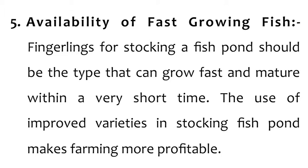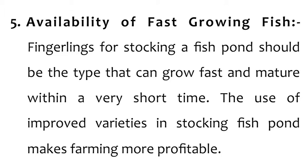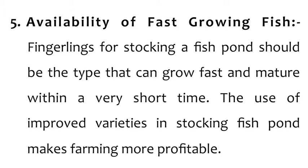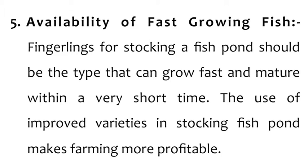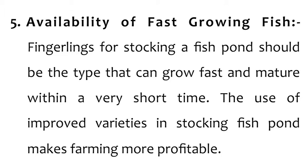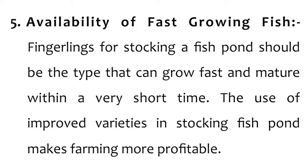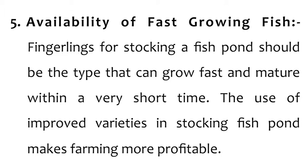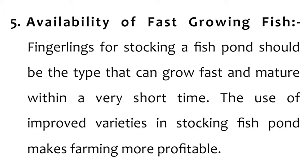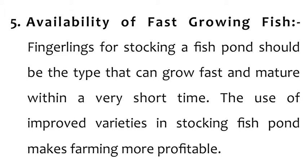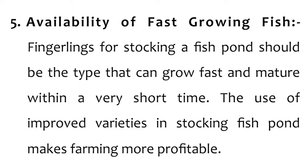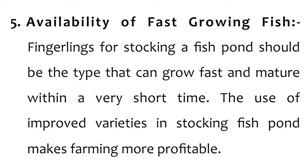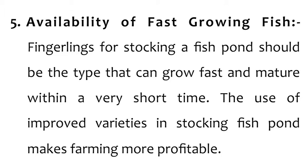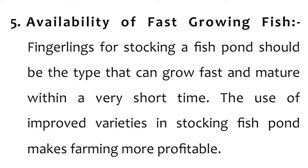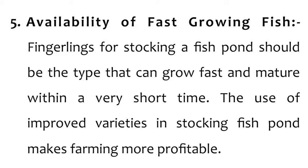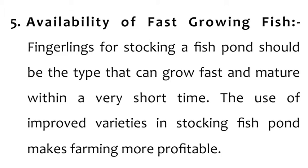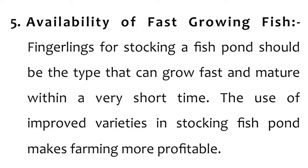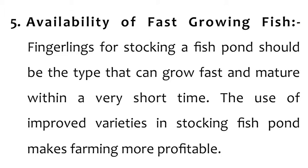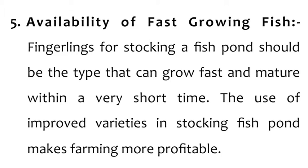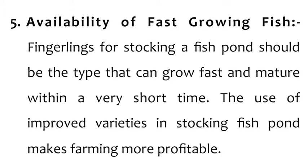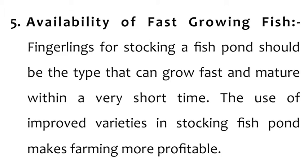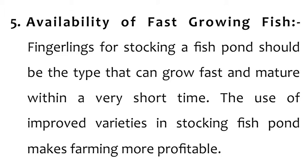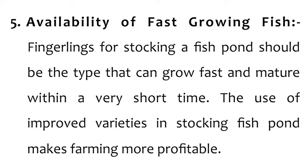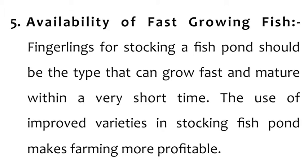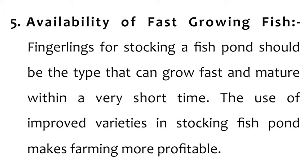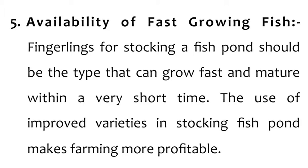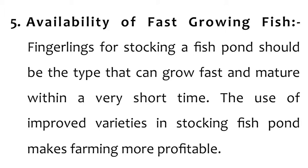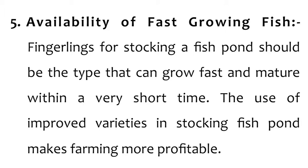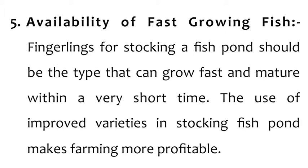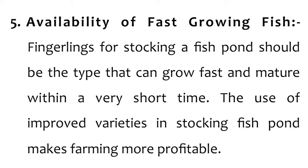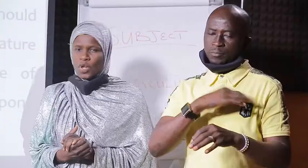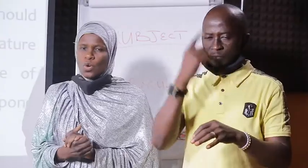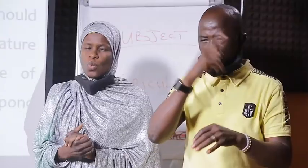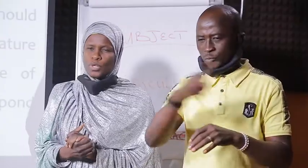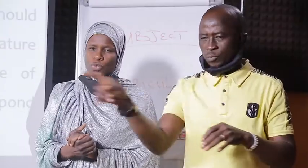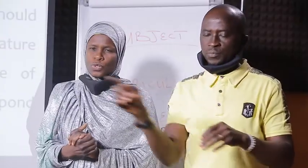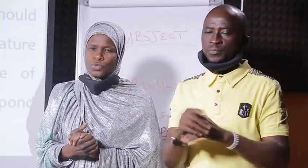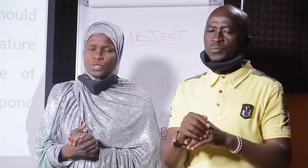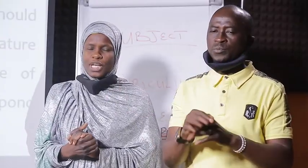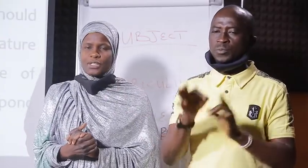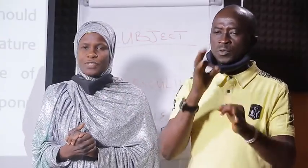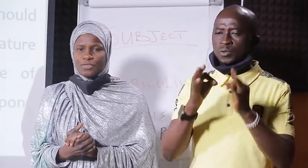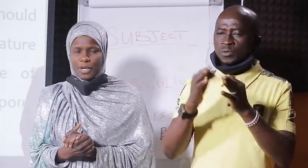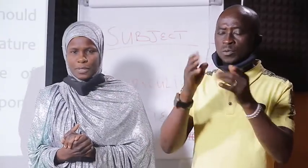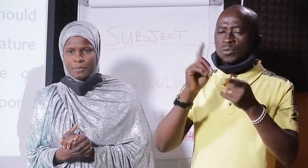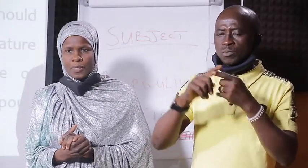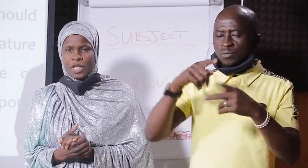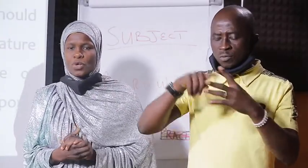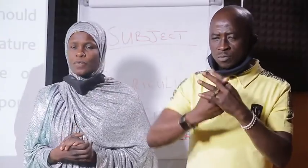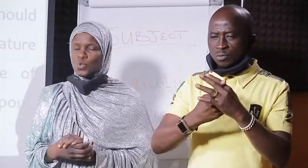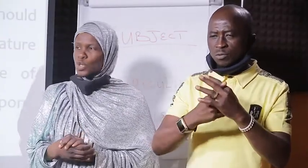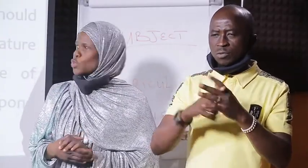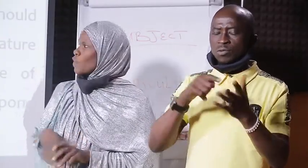stocking fish pond makes farming more profitable when you want to start fish farming